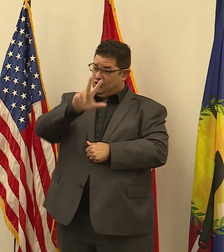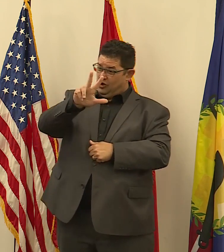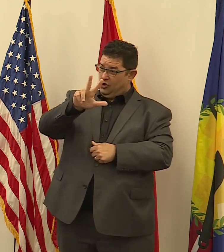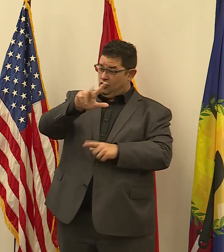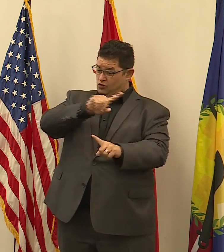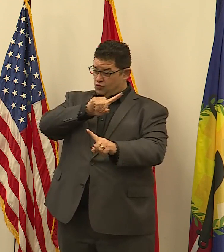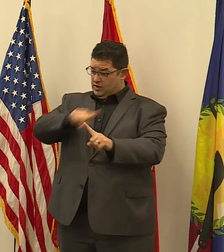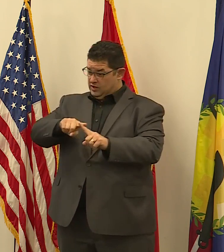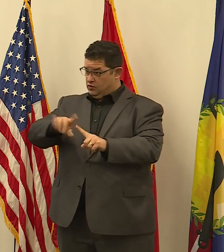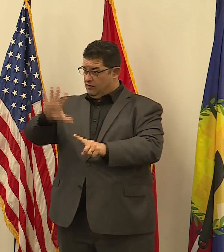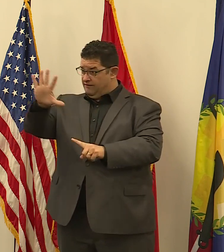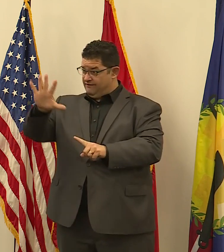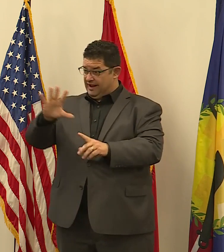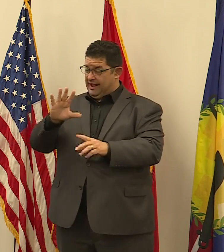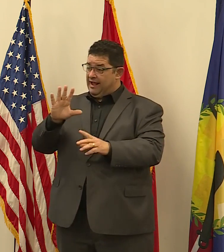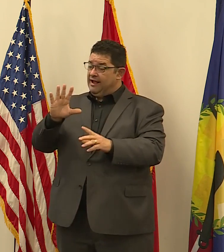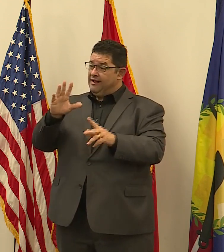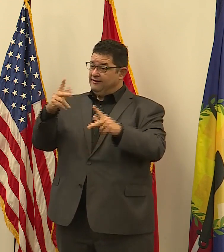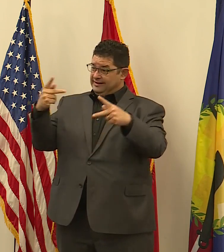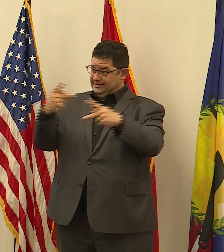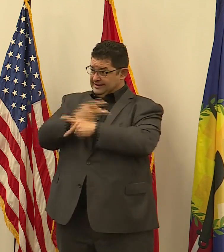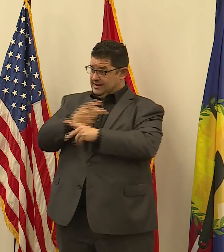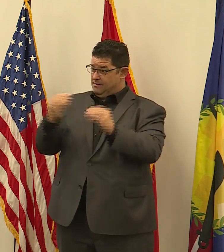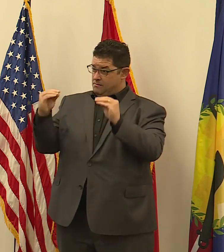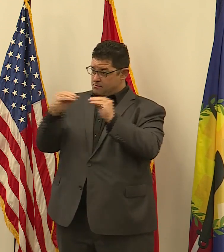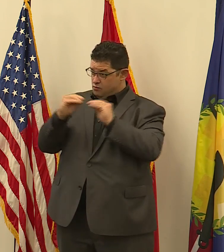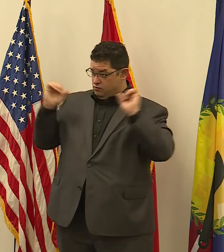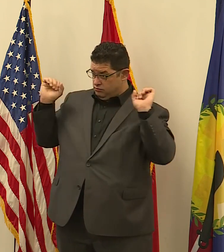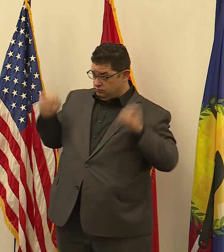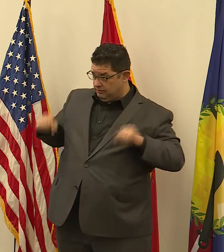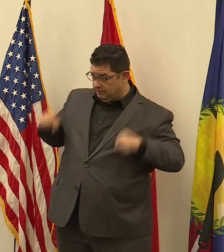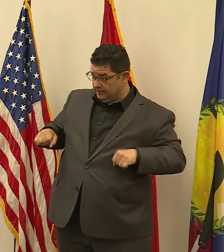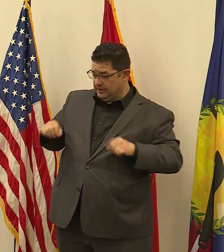5 times more likely to test positive for COVID-19.